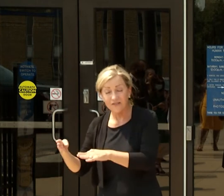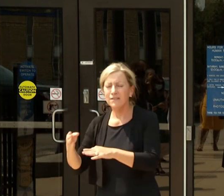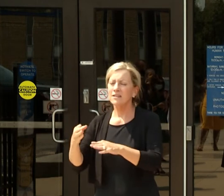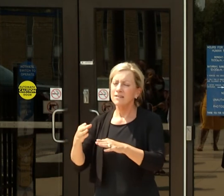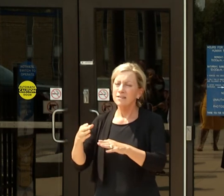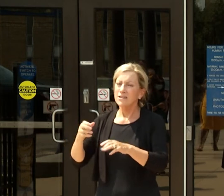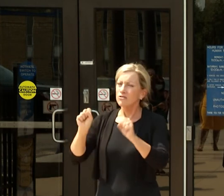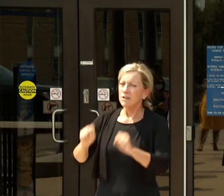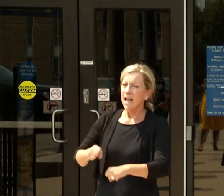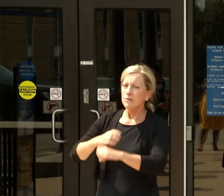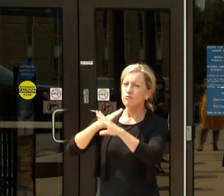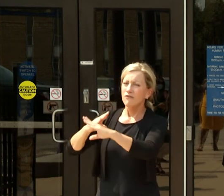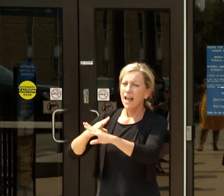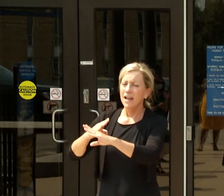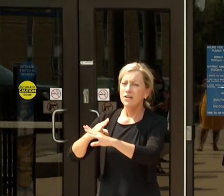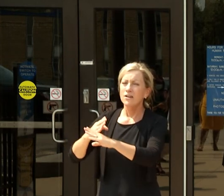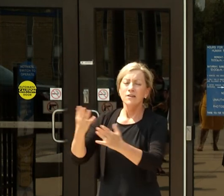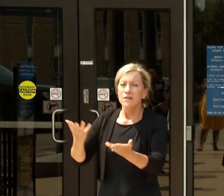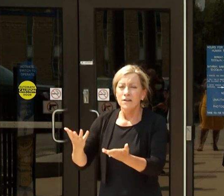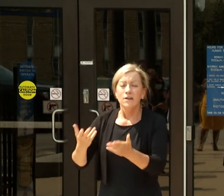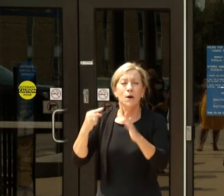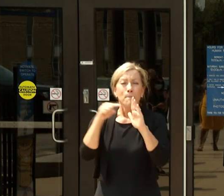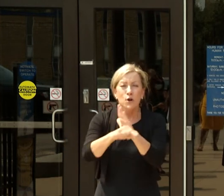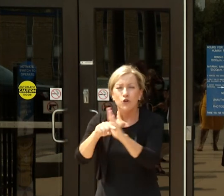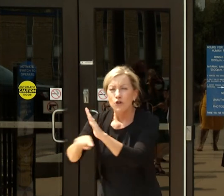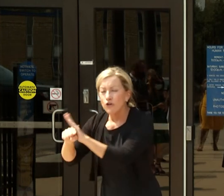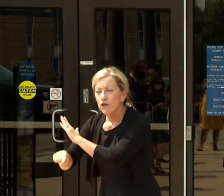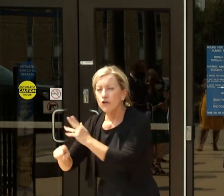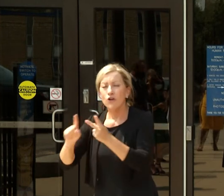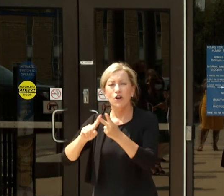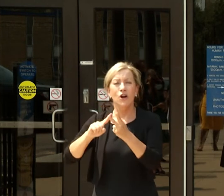If we're talking about murders or opioid deaths,